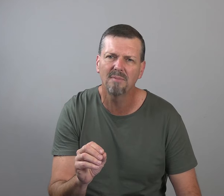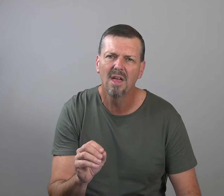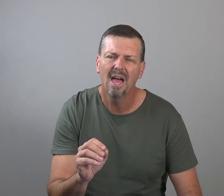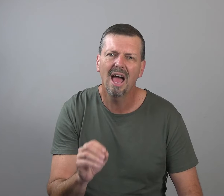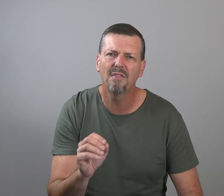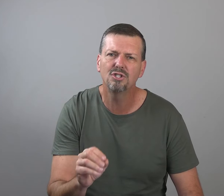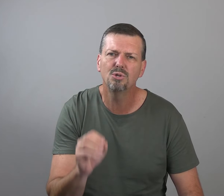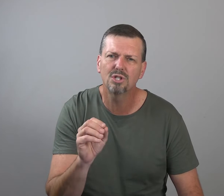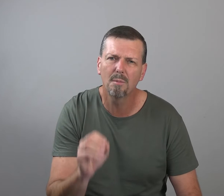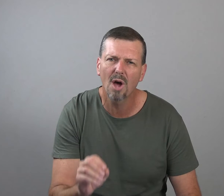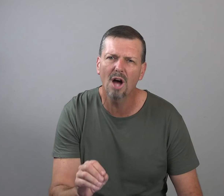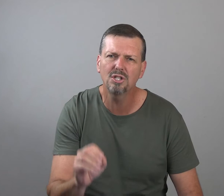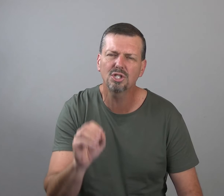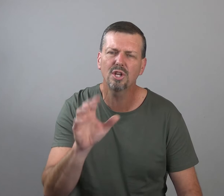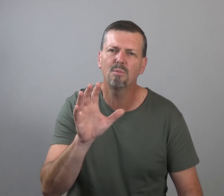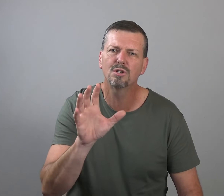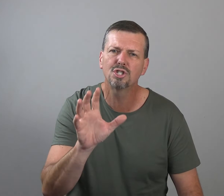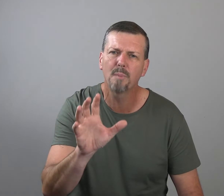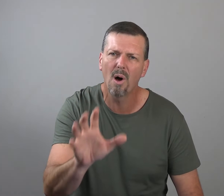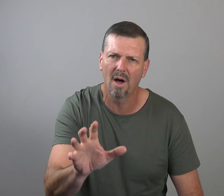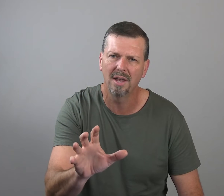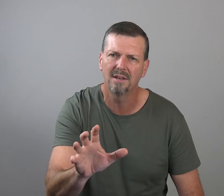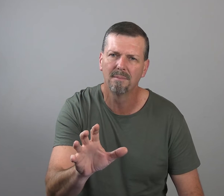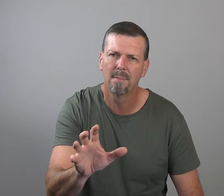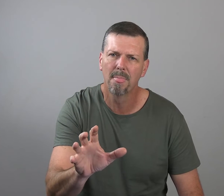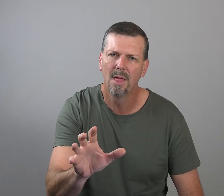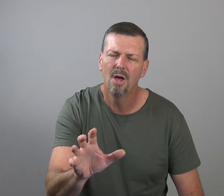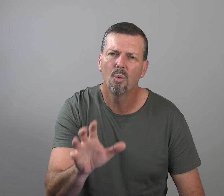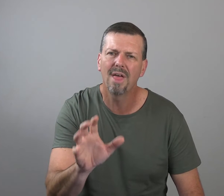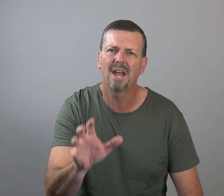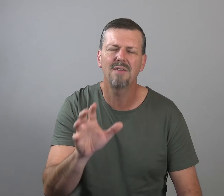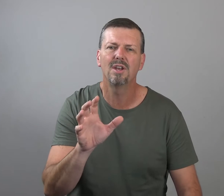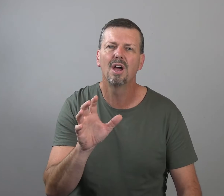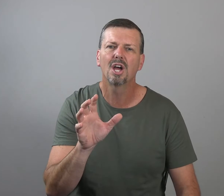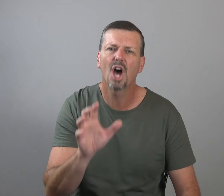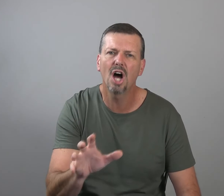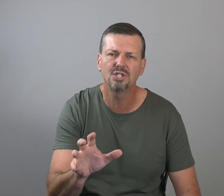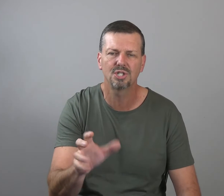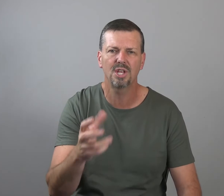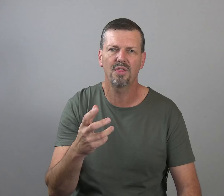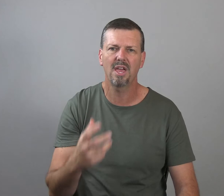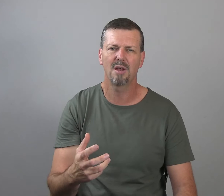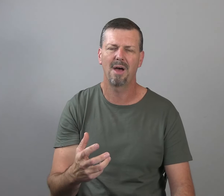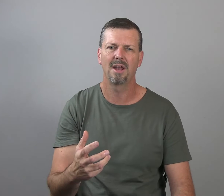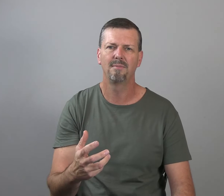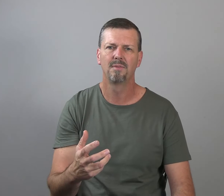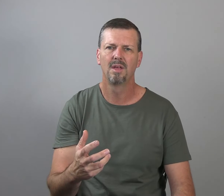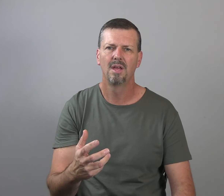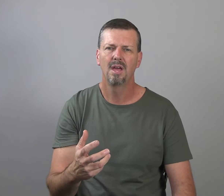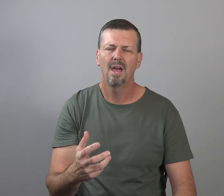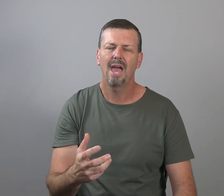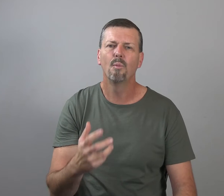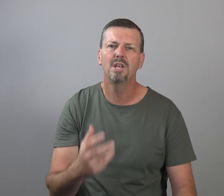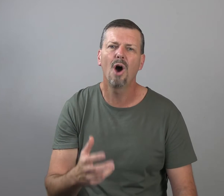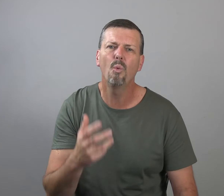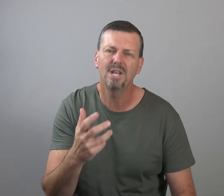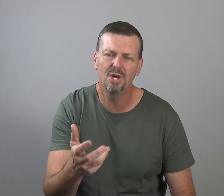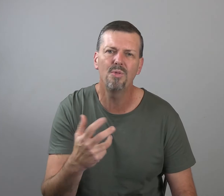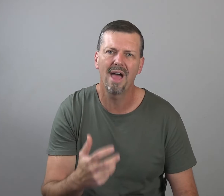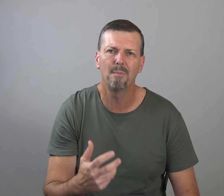how that you subconsciously respond without even consciously thinking about it? And we know we do that